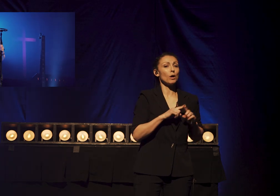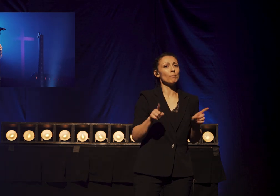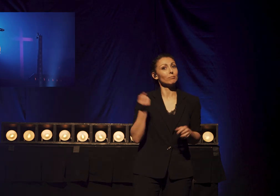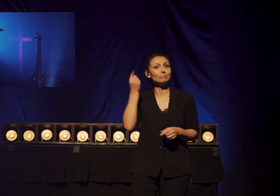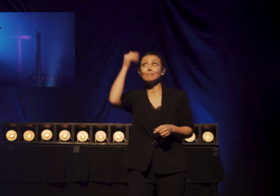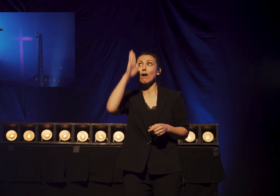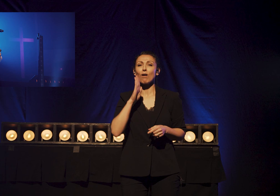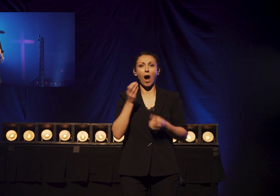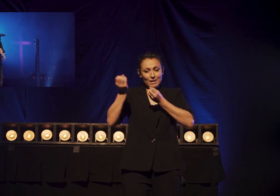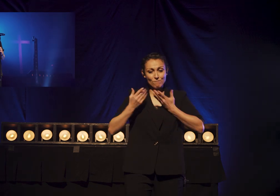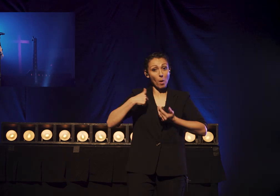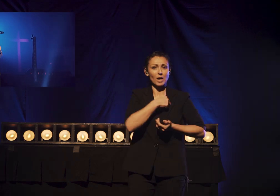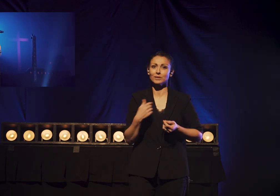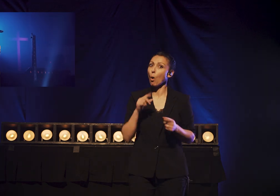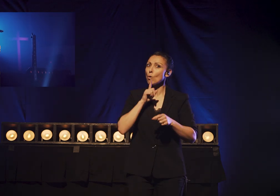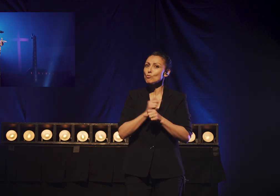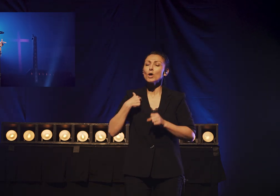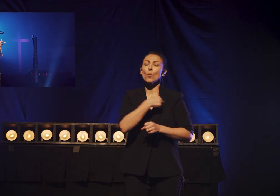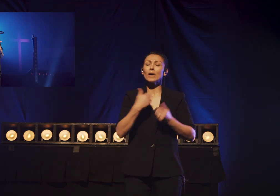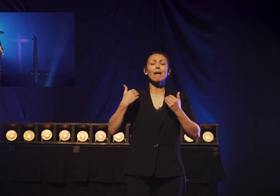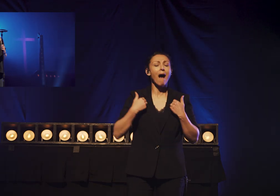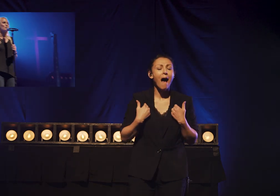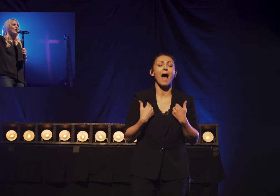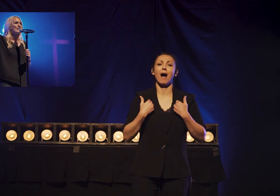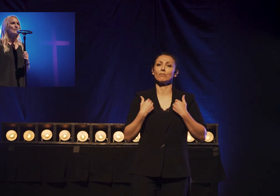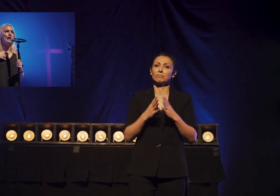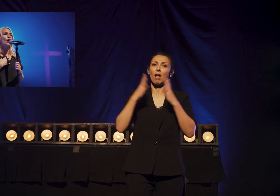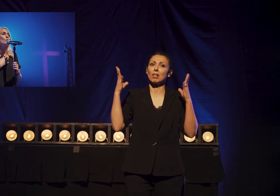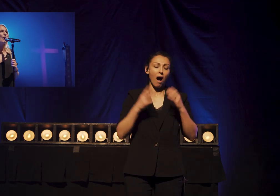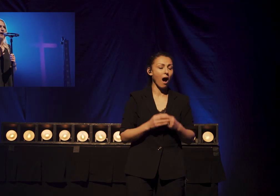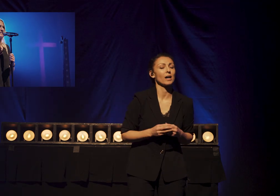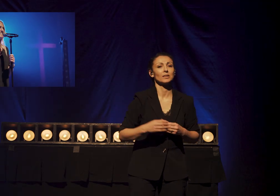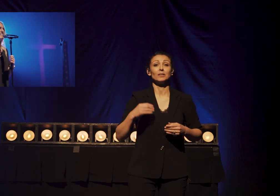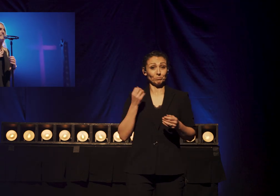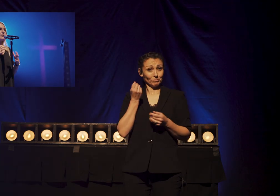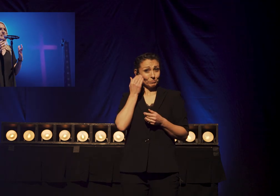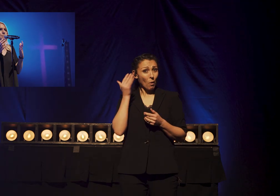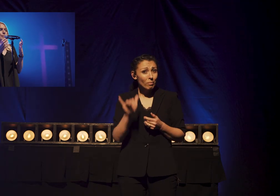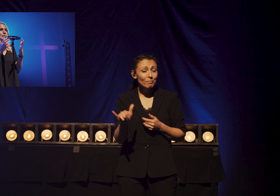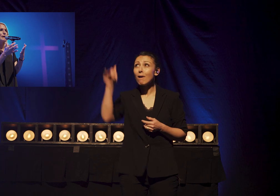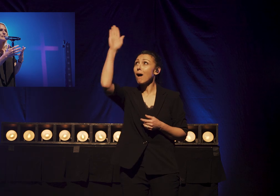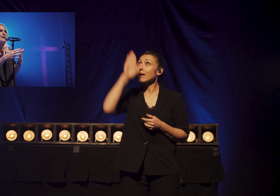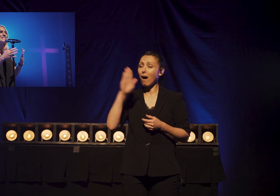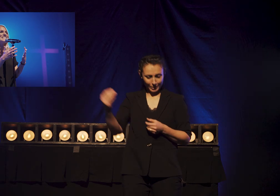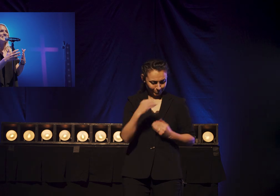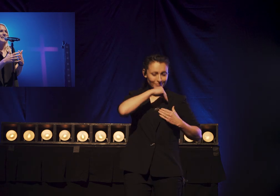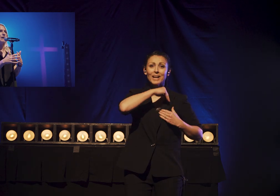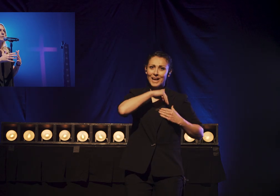And our God is greater than the one who is in the world. Our God is greater than our own hearts. And so this part of the song sings that. And we